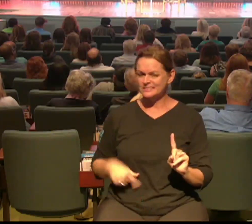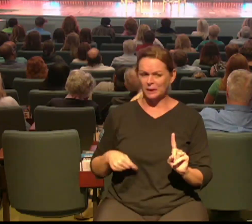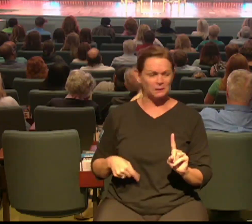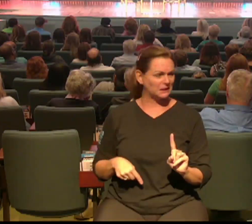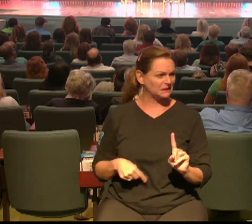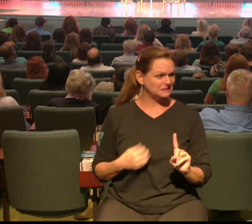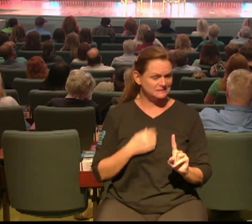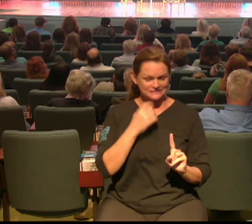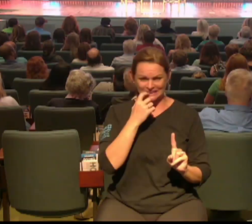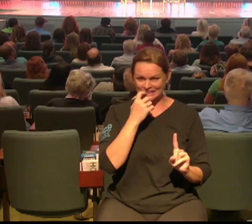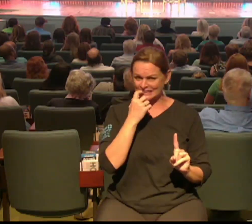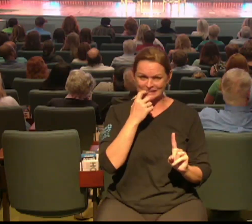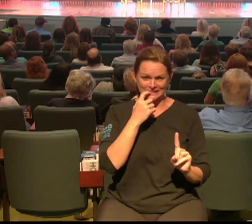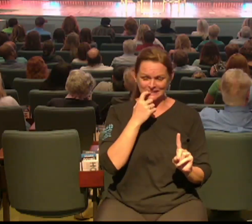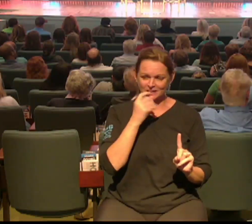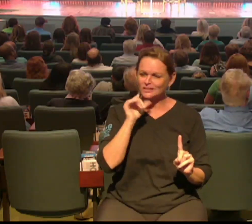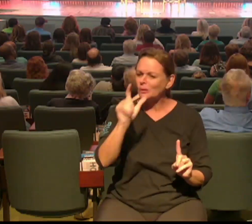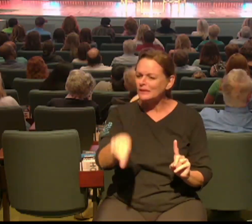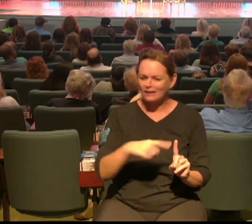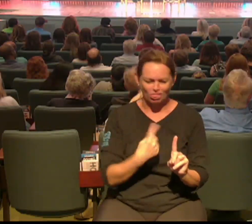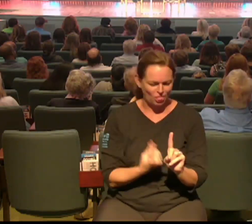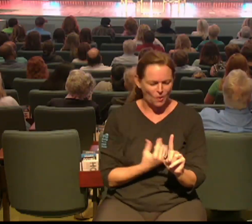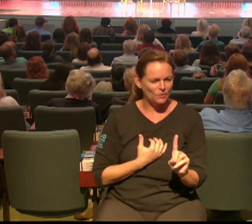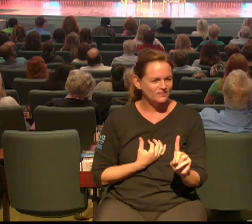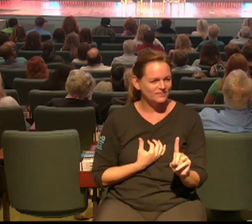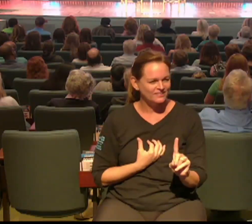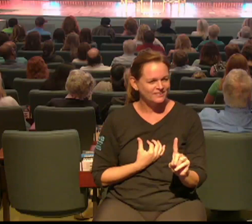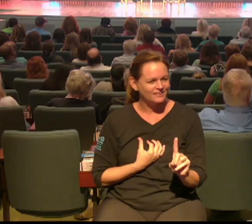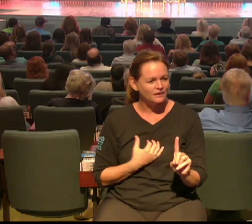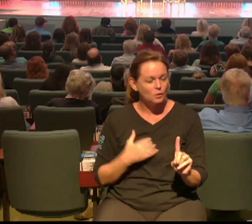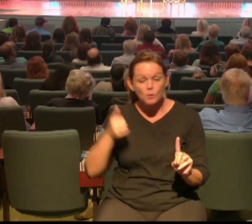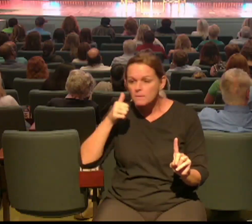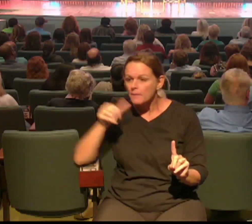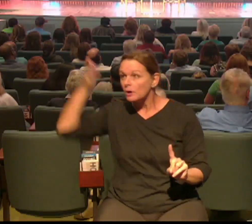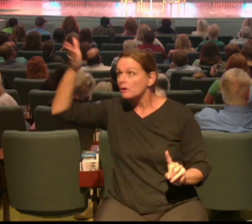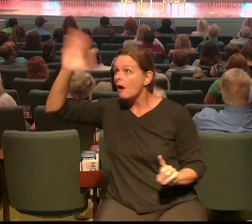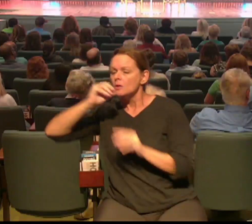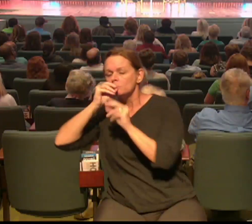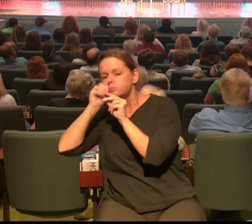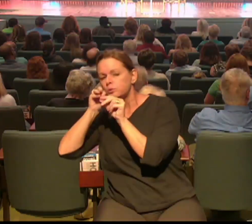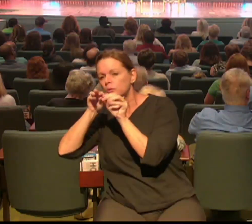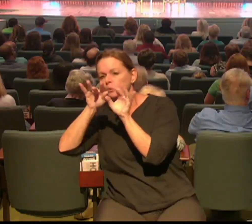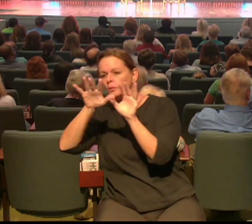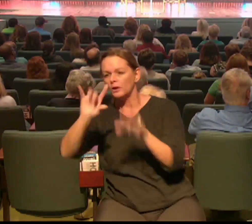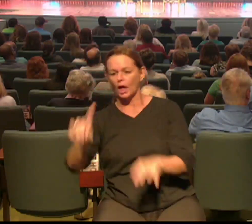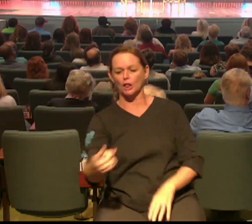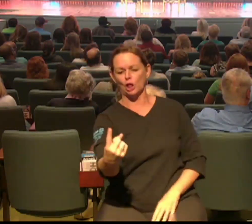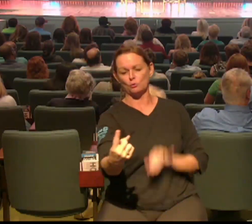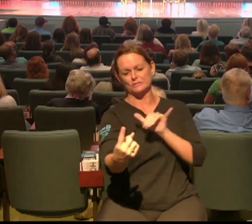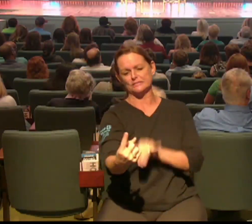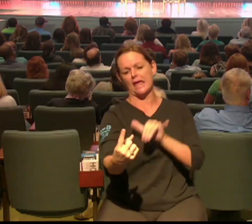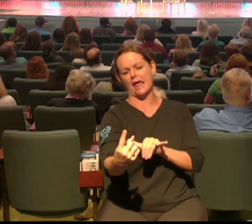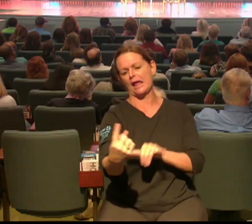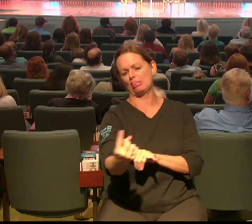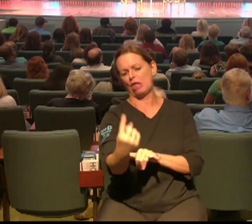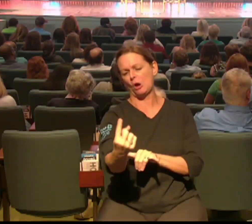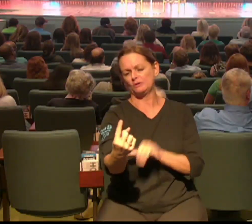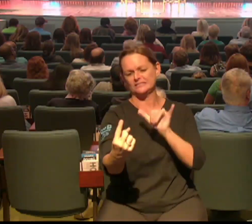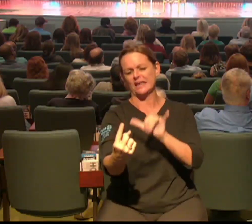you don't have to and you weren't even intended to right we when when Jesus called you to follow him he never intended you to follow